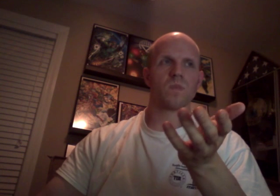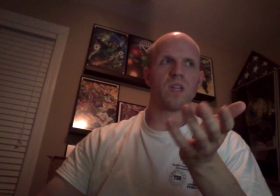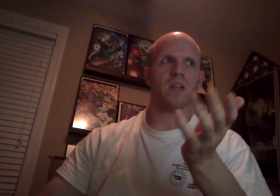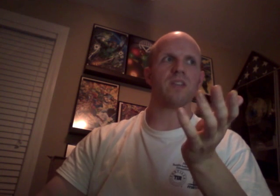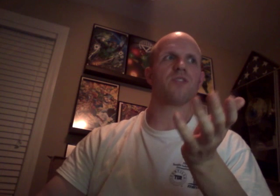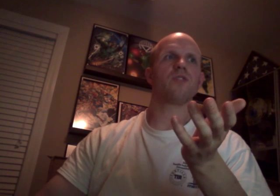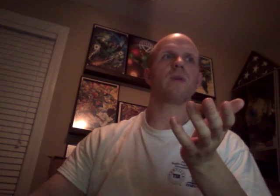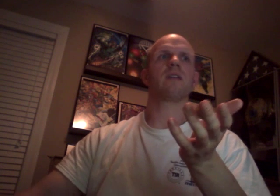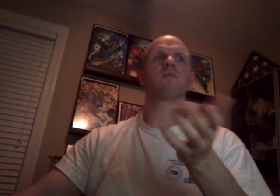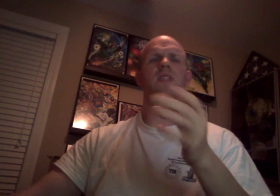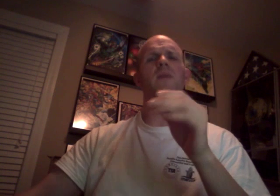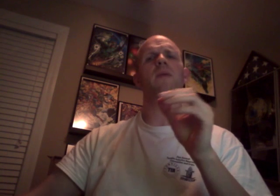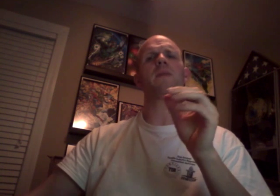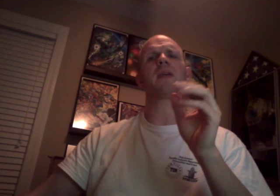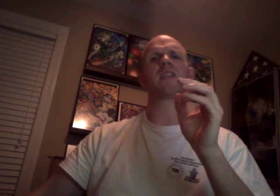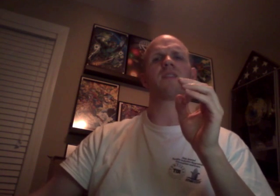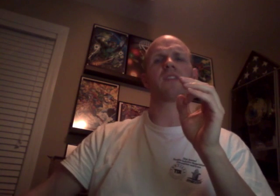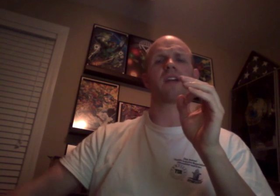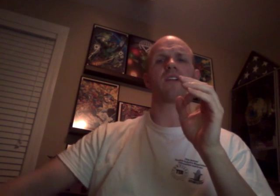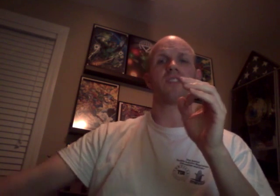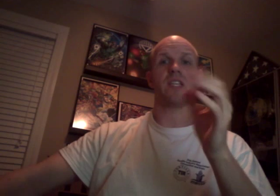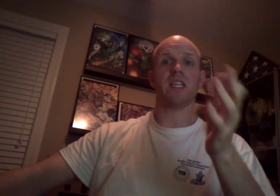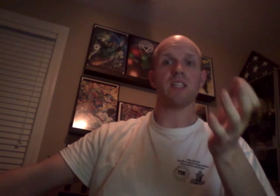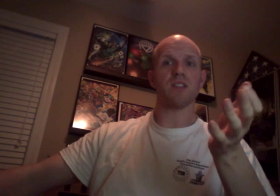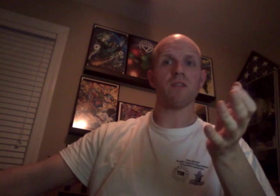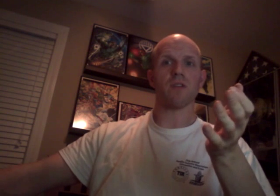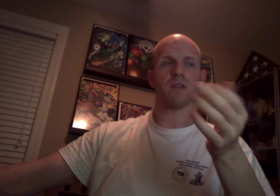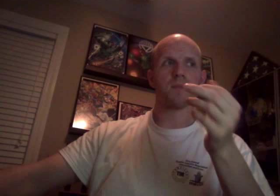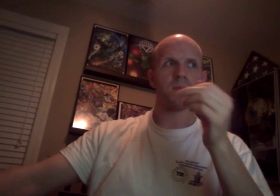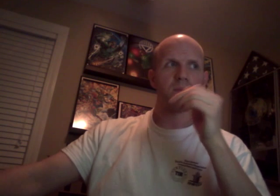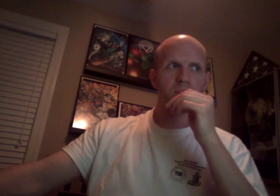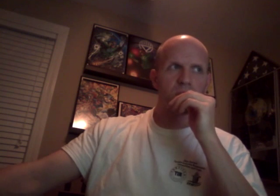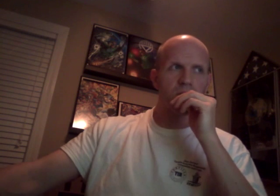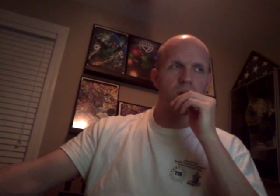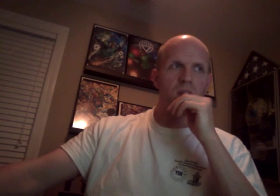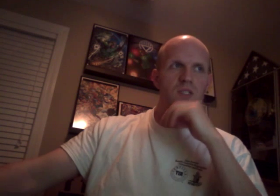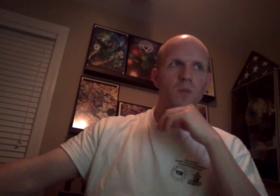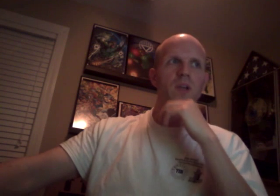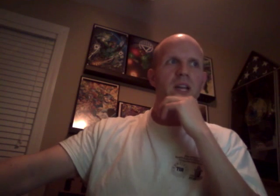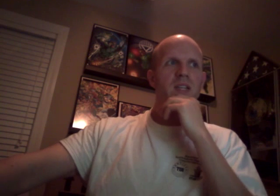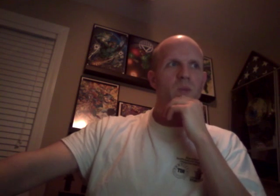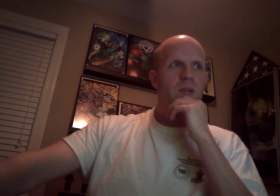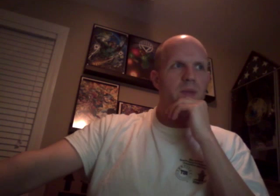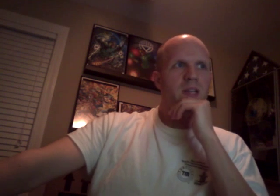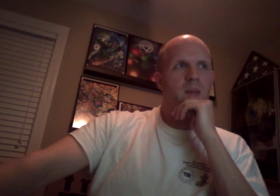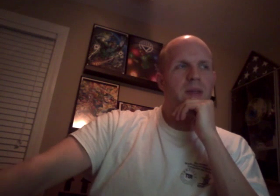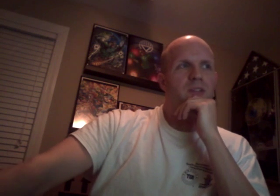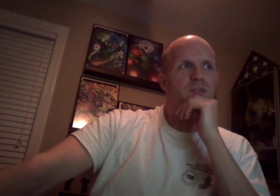He is suing the WWE because of the concussions that he suffered. So I'm looking at his Wikipedia page.